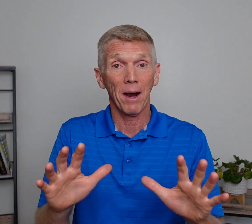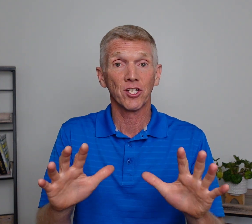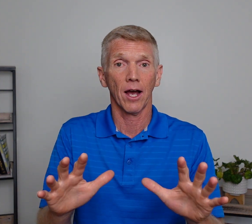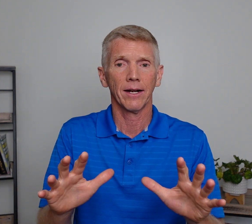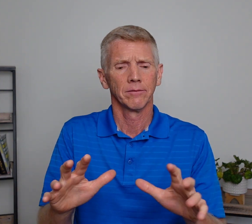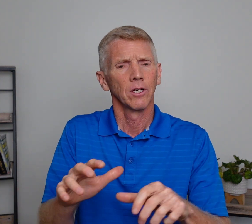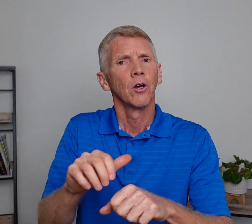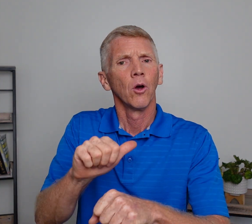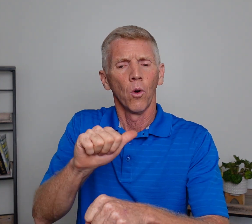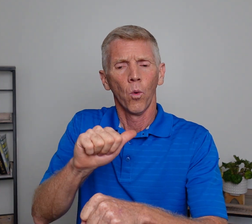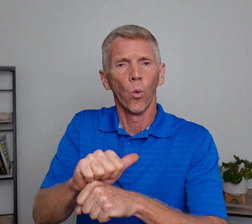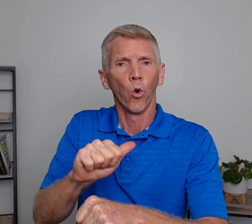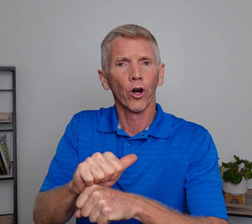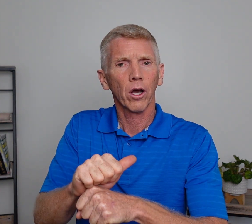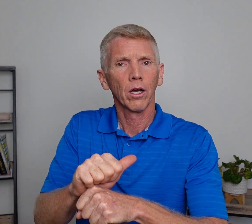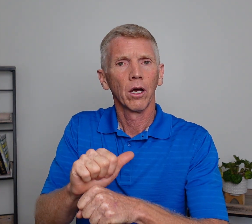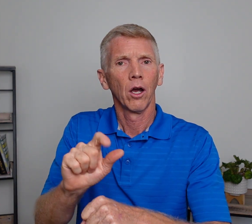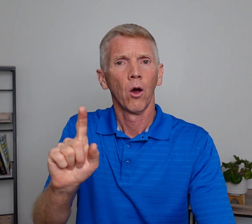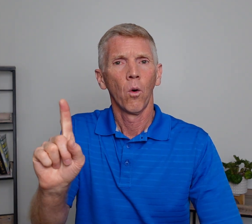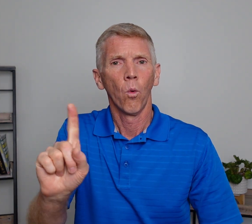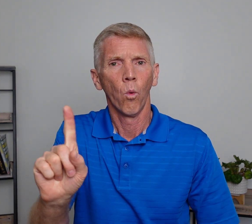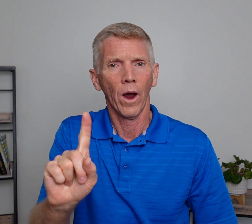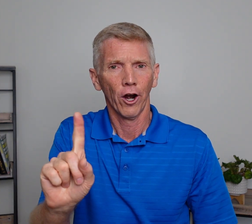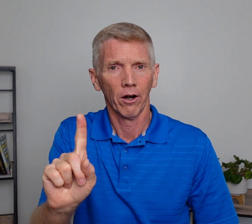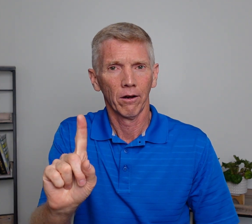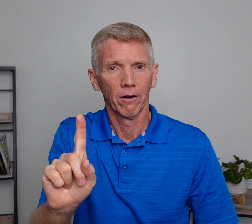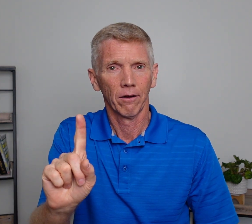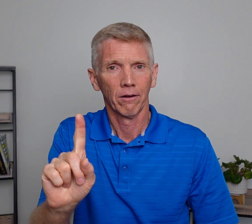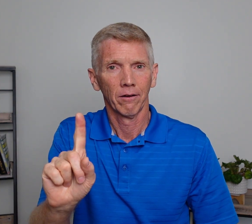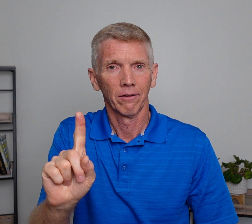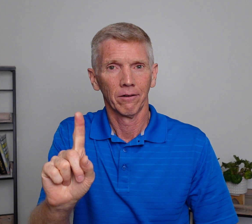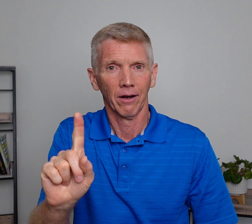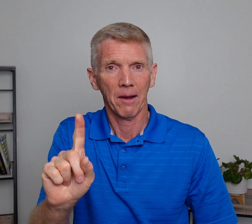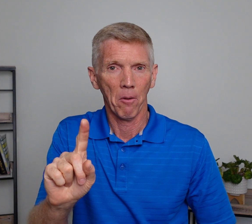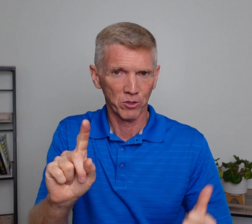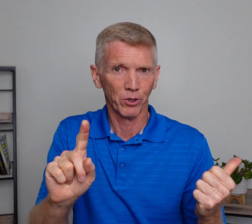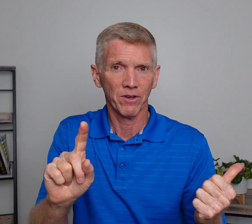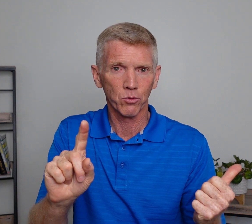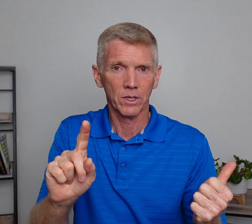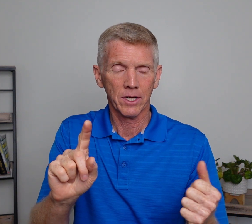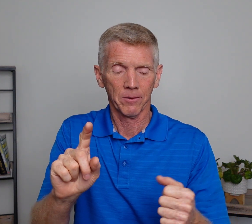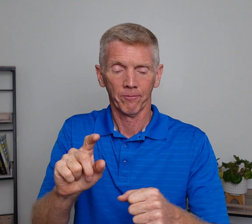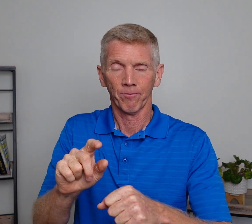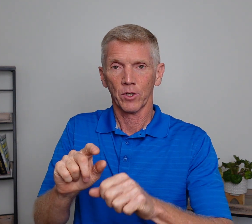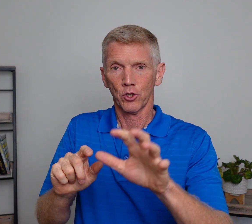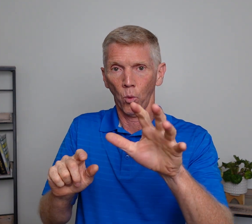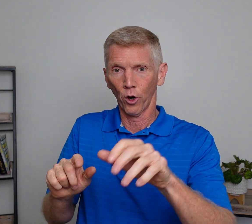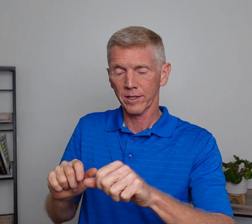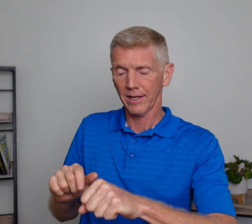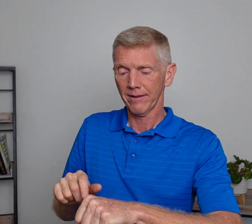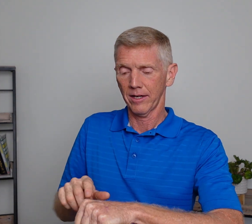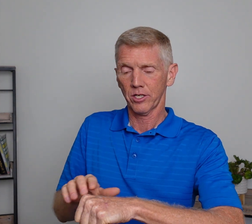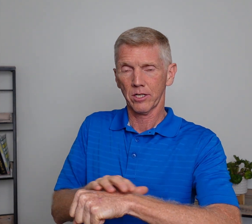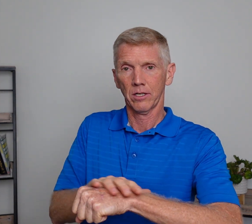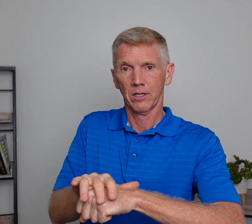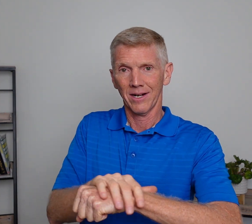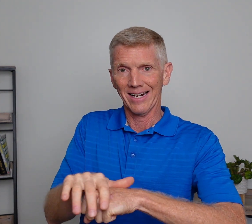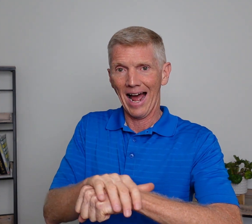might sign work where. All right? Remember those previous ones? So work is like this. Non